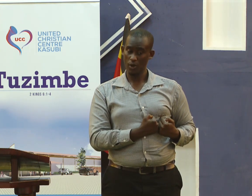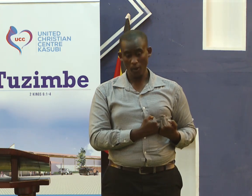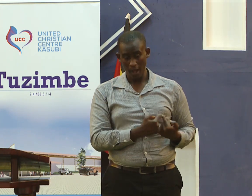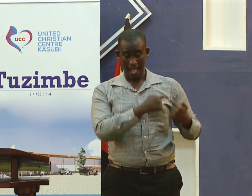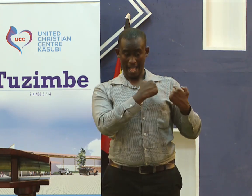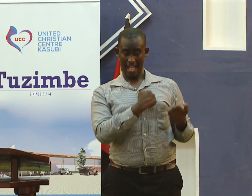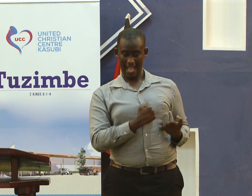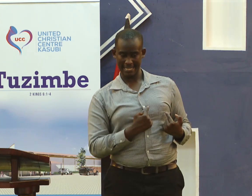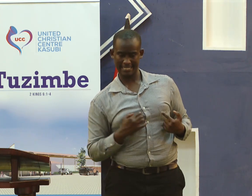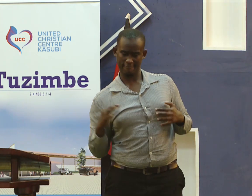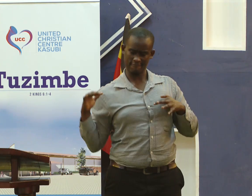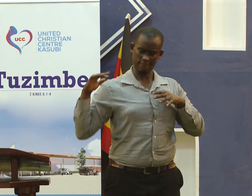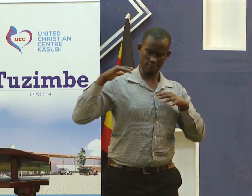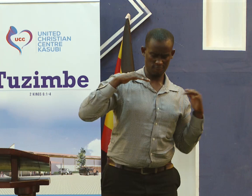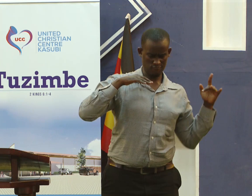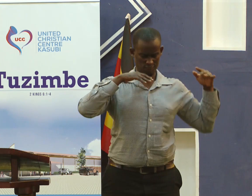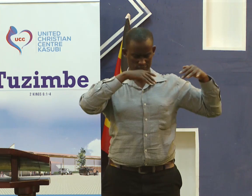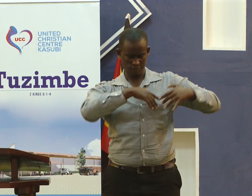It is a collection of thoughts.